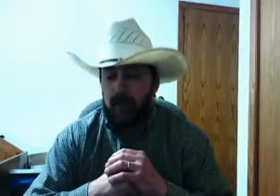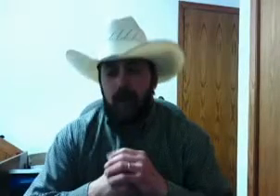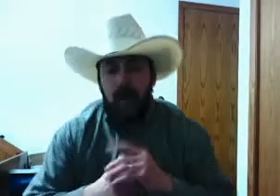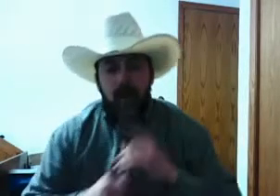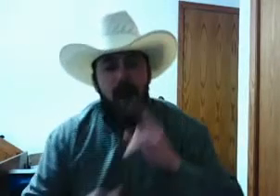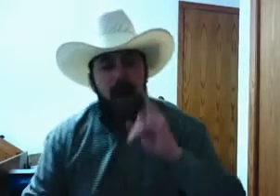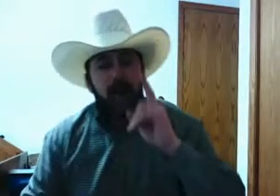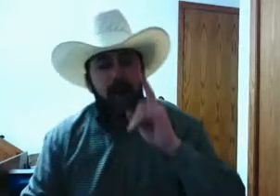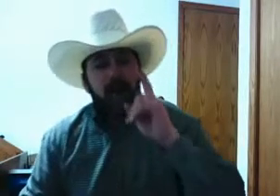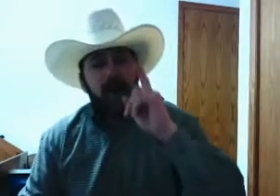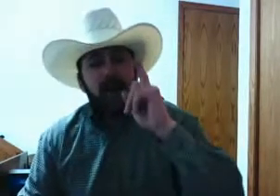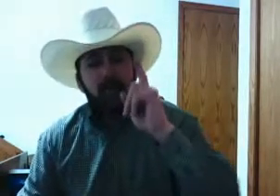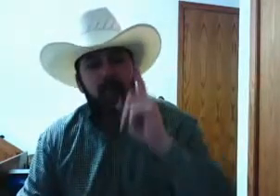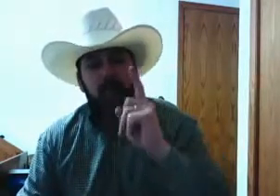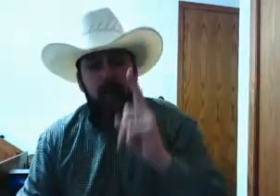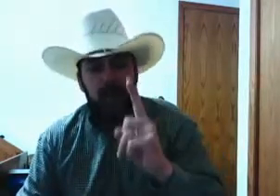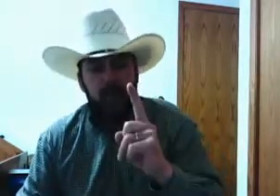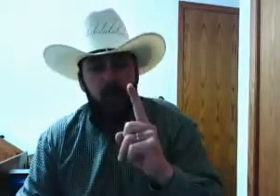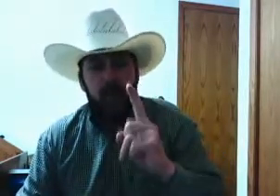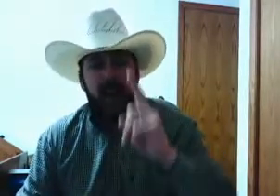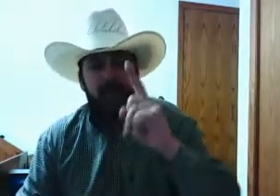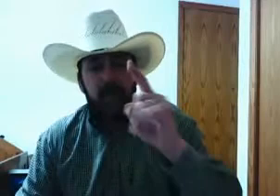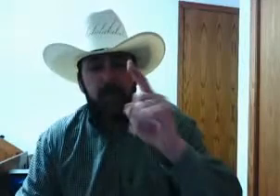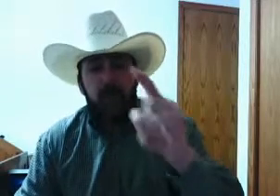By God, have mercy on my soul. I have put the truth